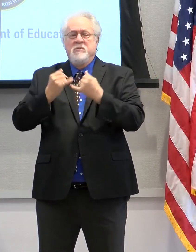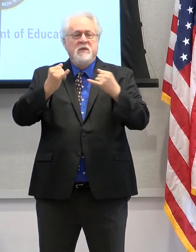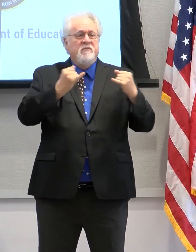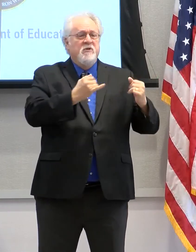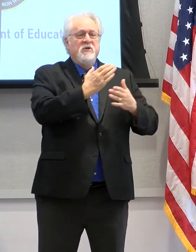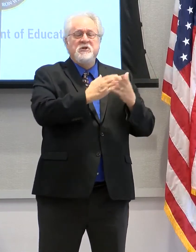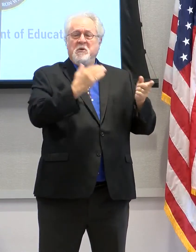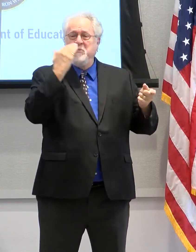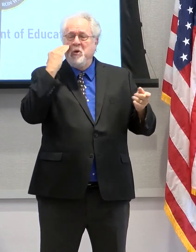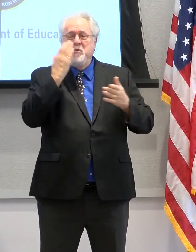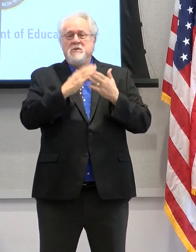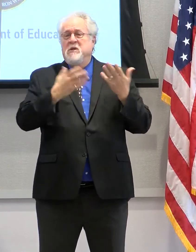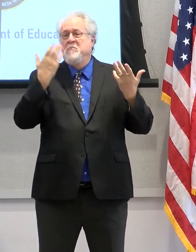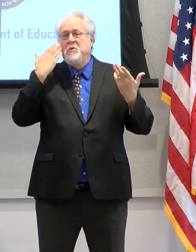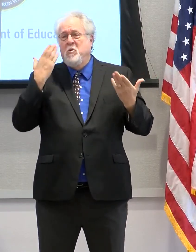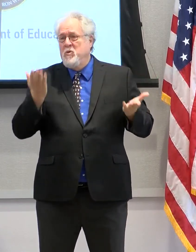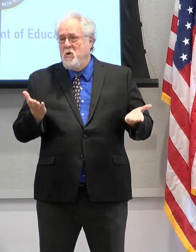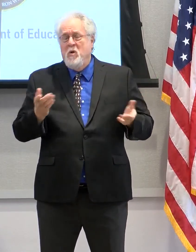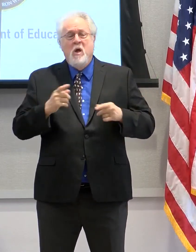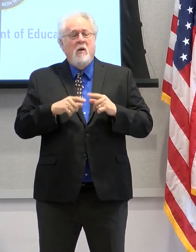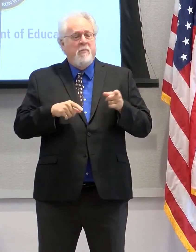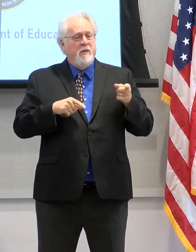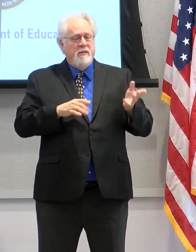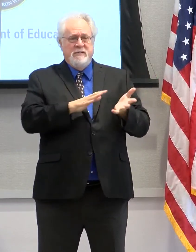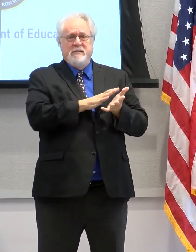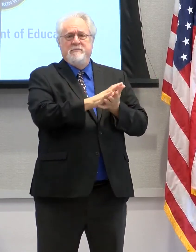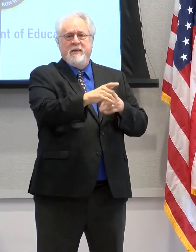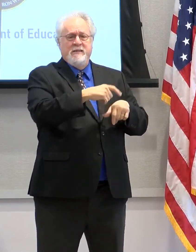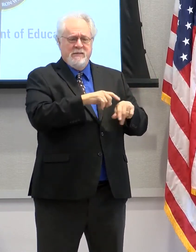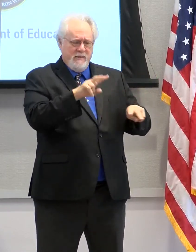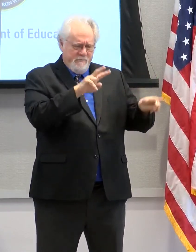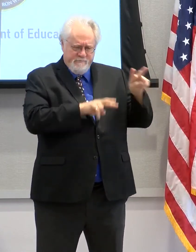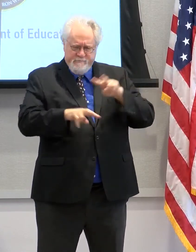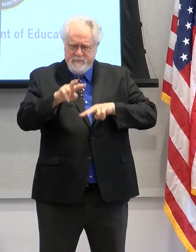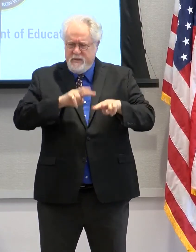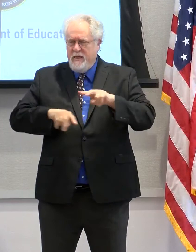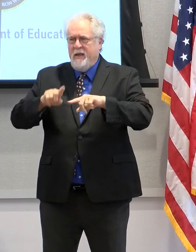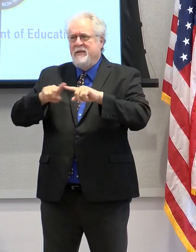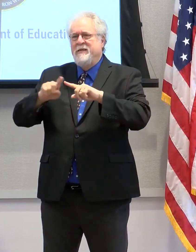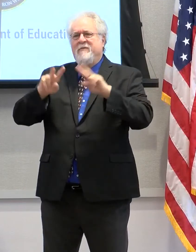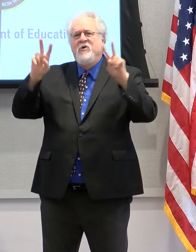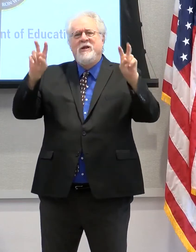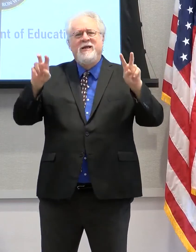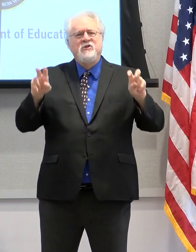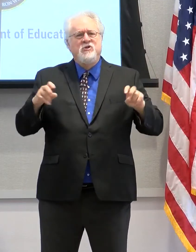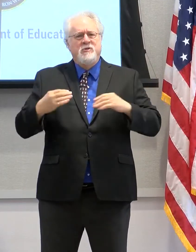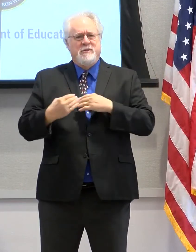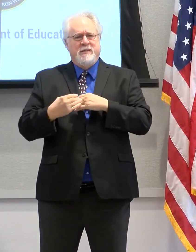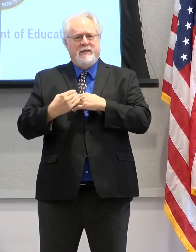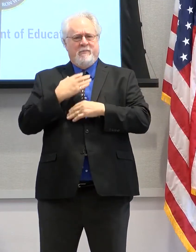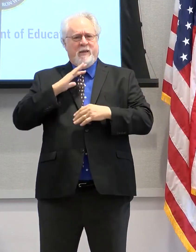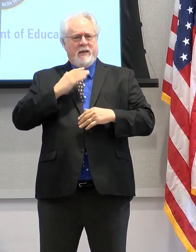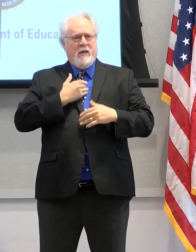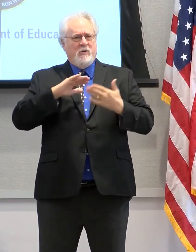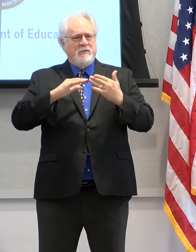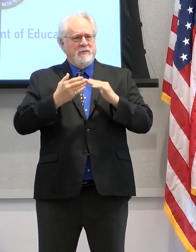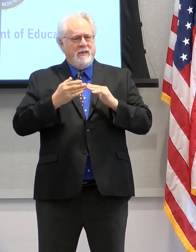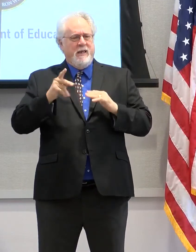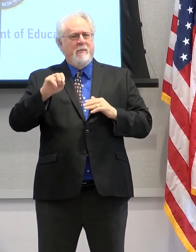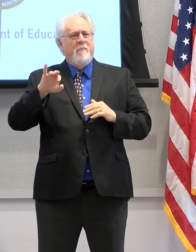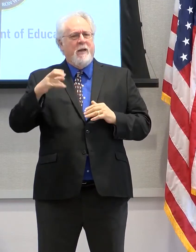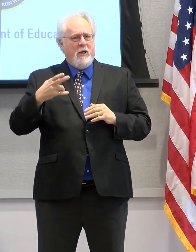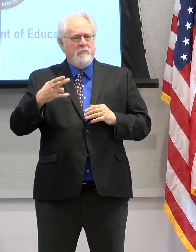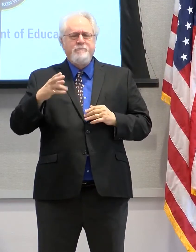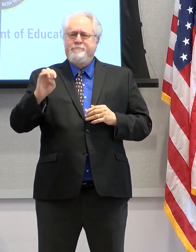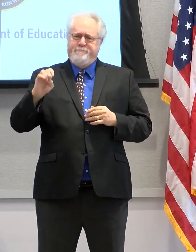some you may not know, but they spent a lot of time looking at the different issues that impact our city and parish, and education